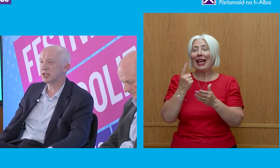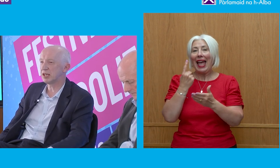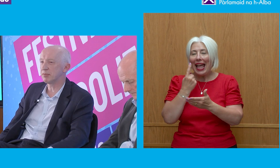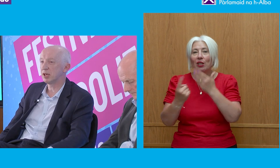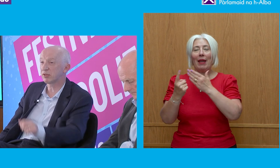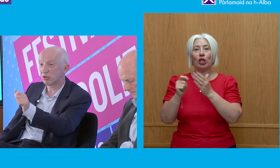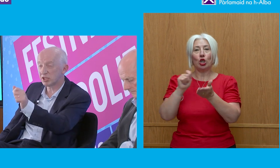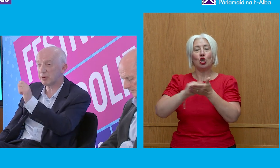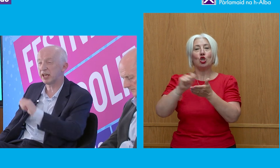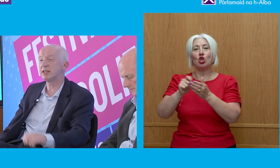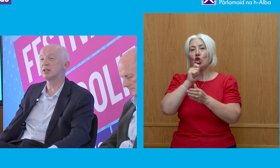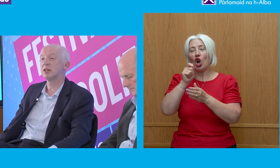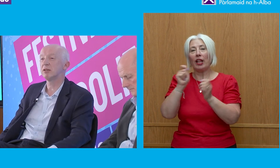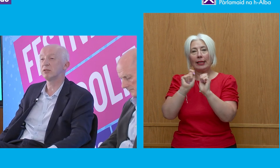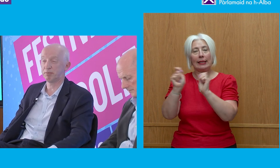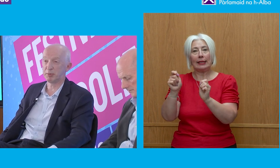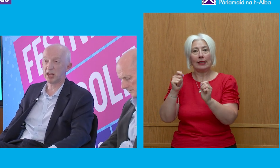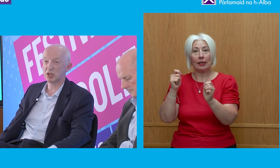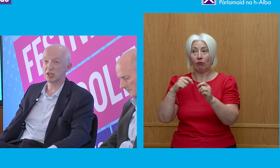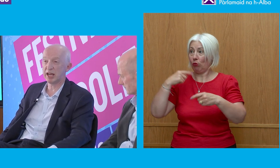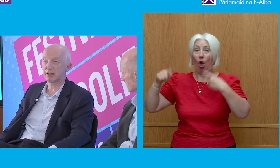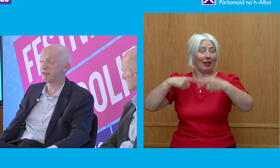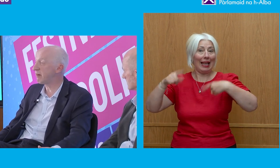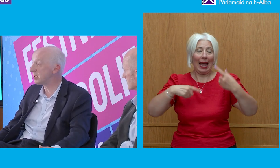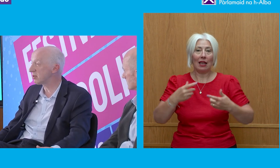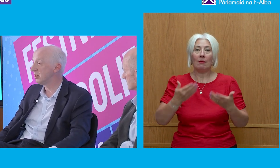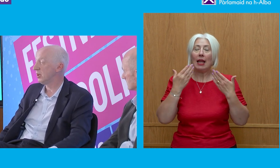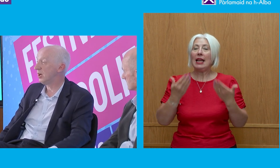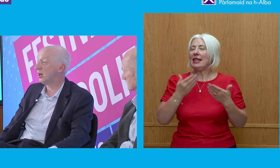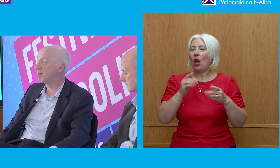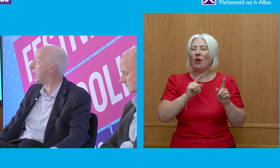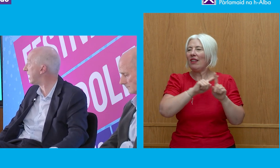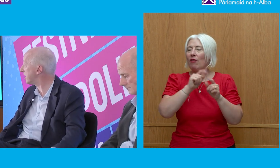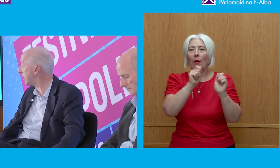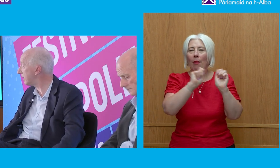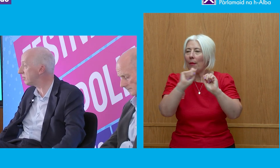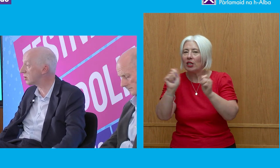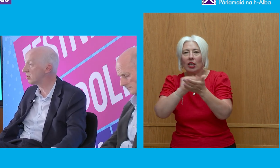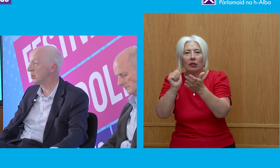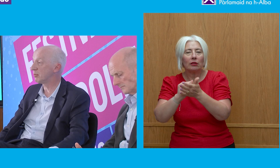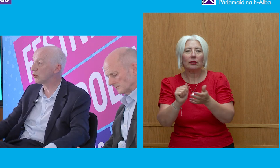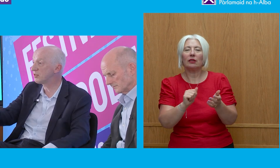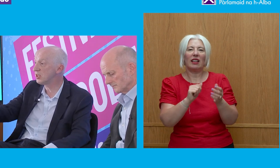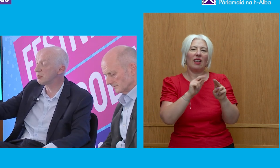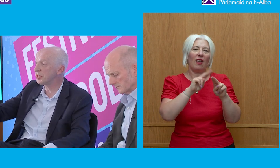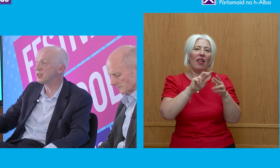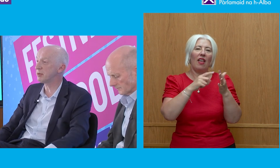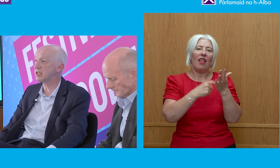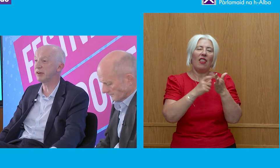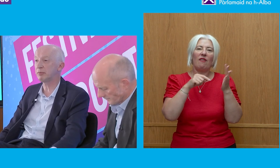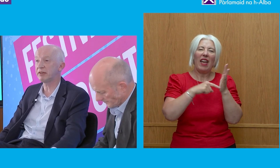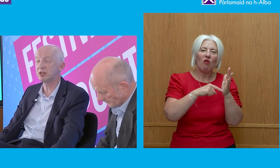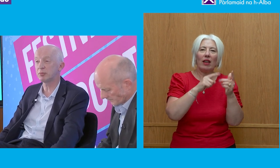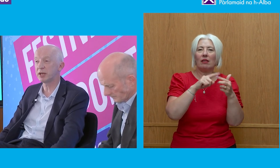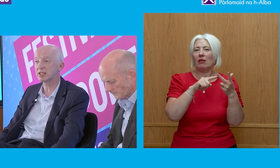all the time. And, of course, nowadays, publications like The Ferret, Byline Times, I'm sure you've seen some of these,